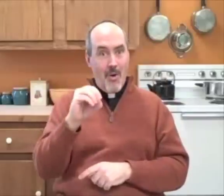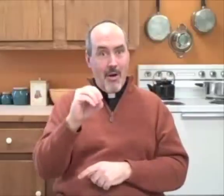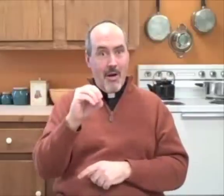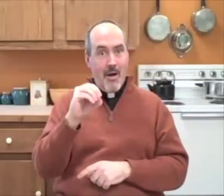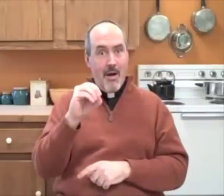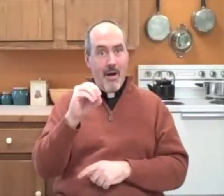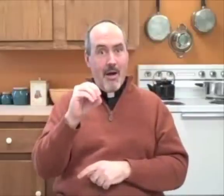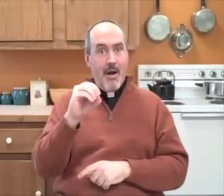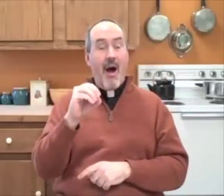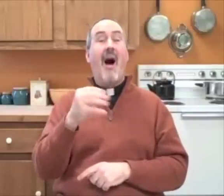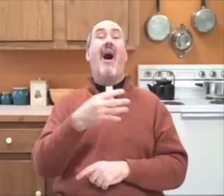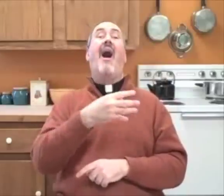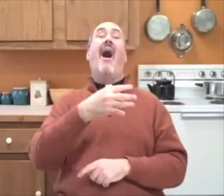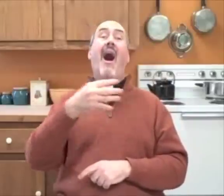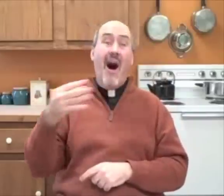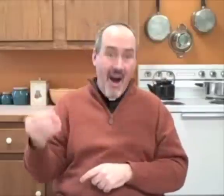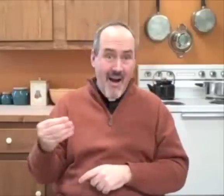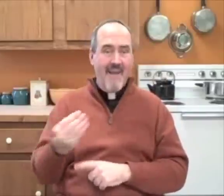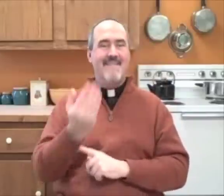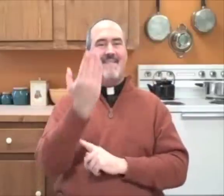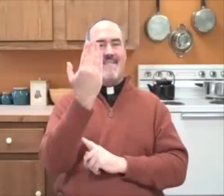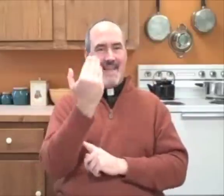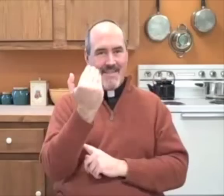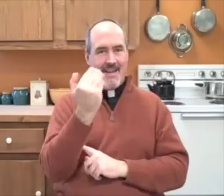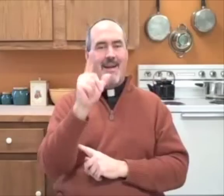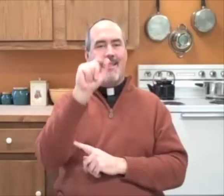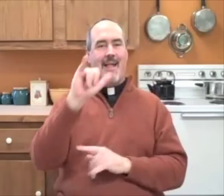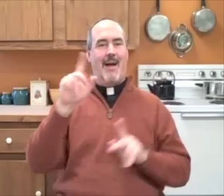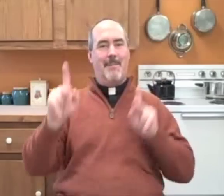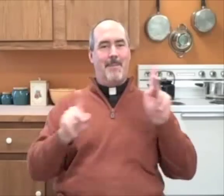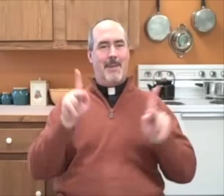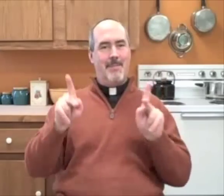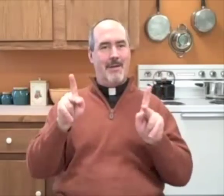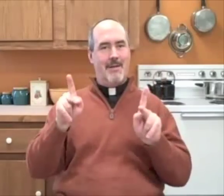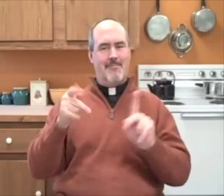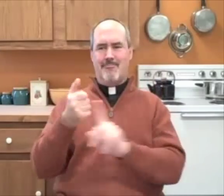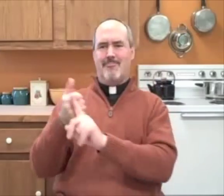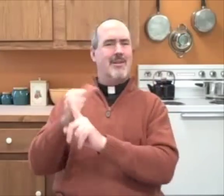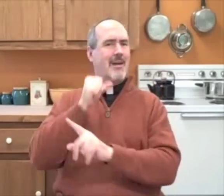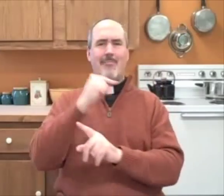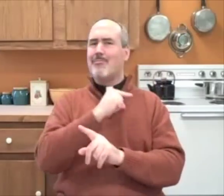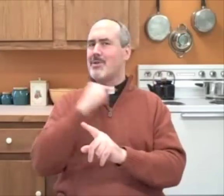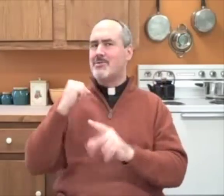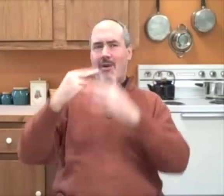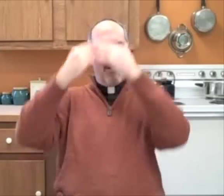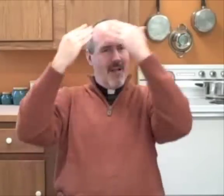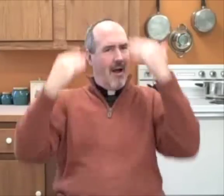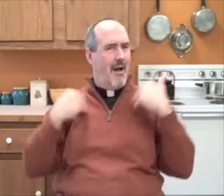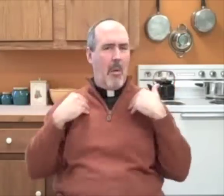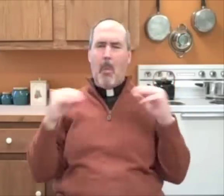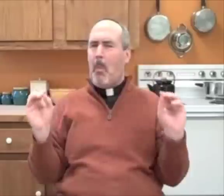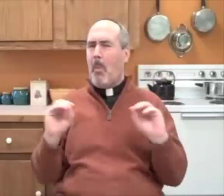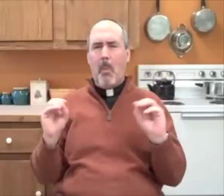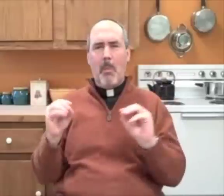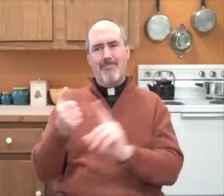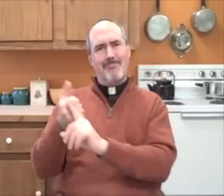Also, there were 15 different lay people that were not priests or nuns that were also arrested. They were simply